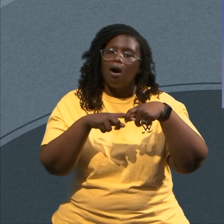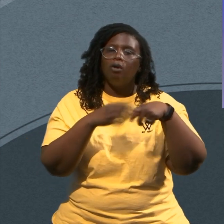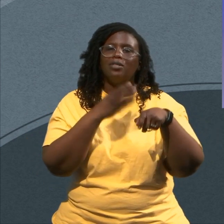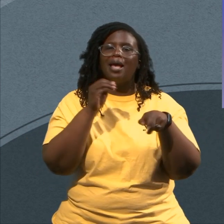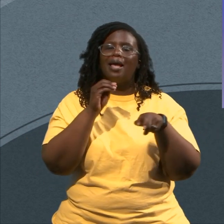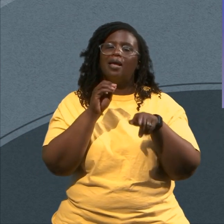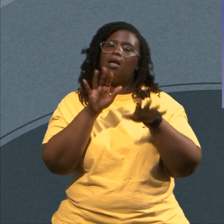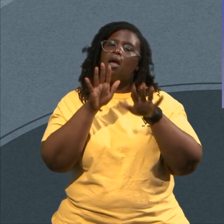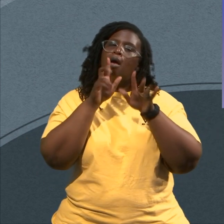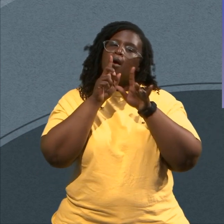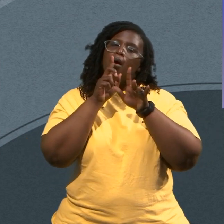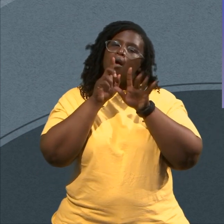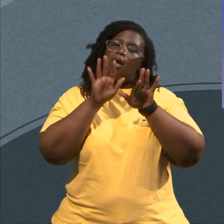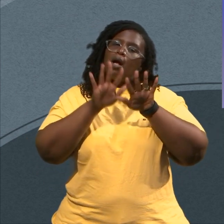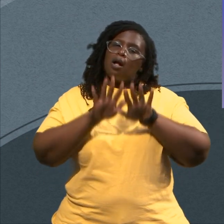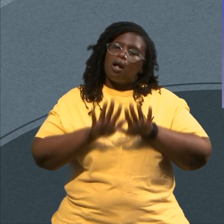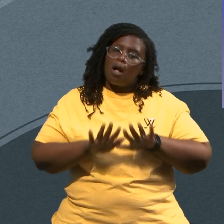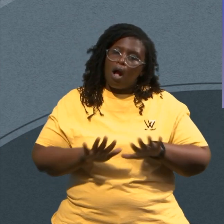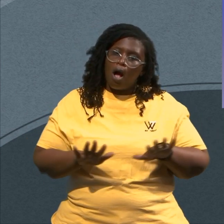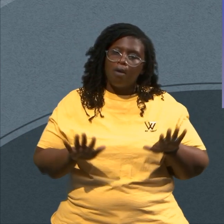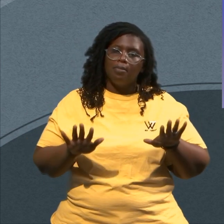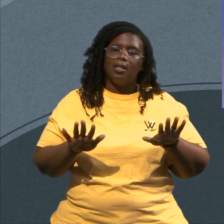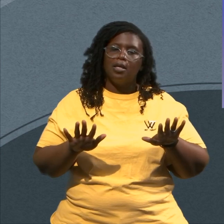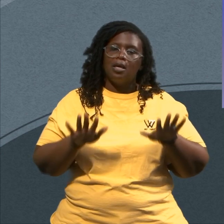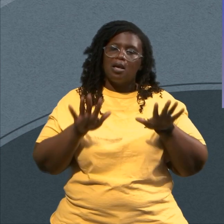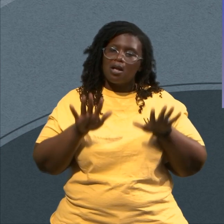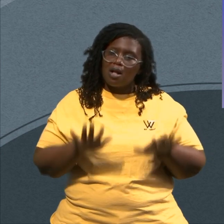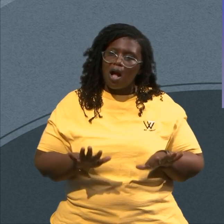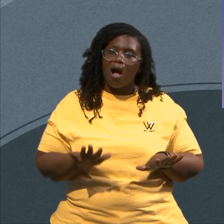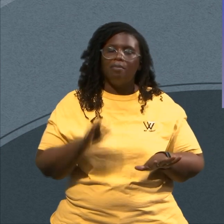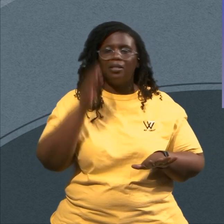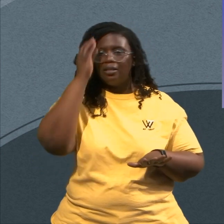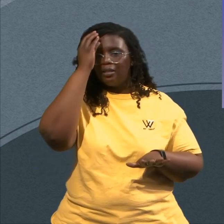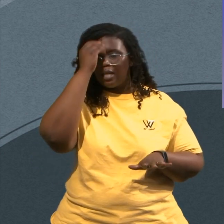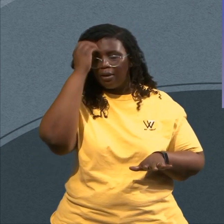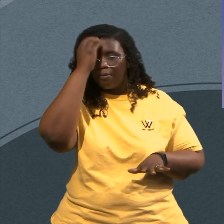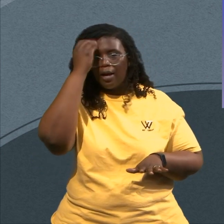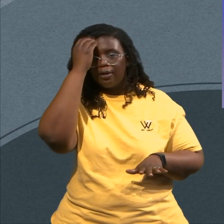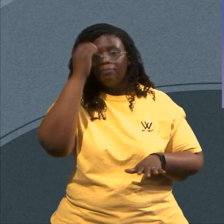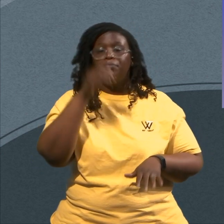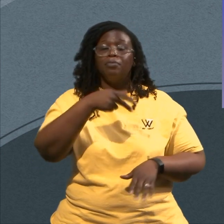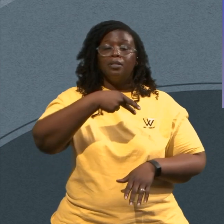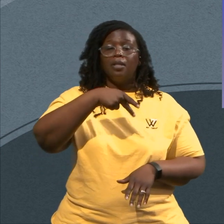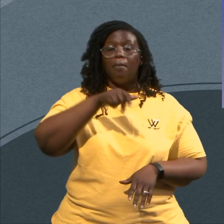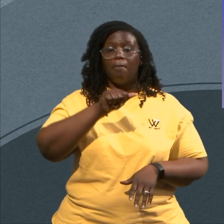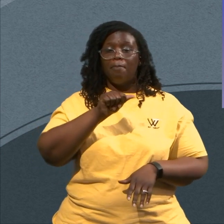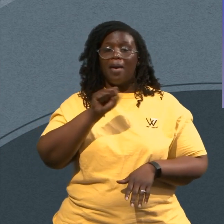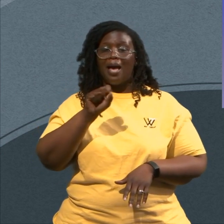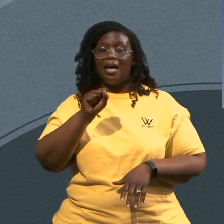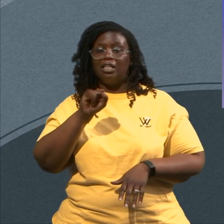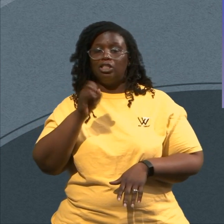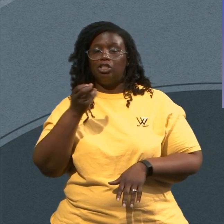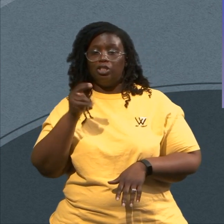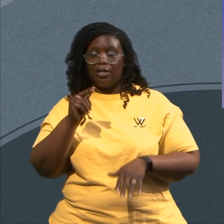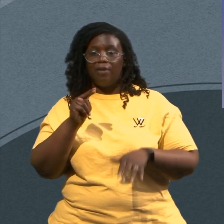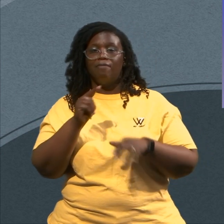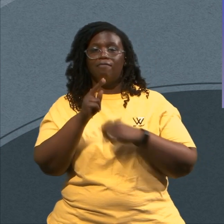It The passion Translation Says It means To pause In